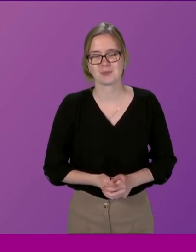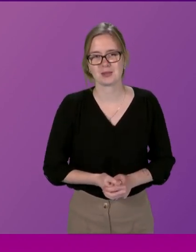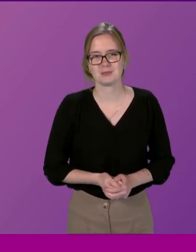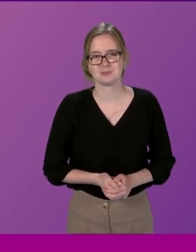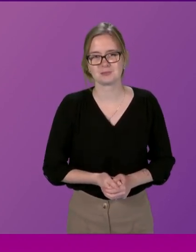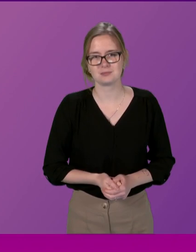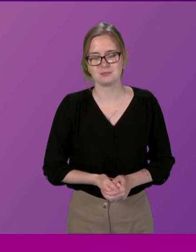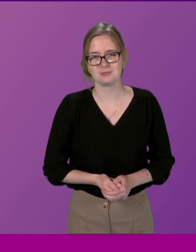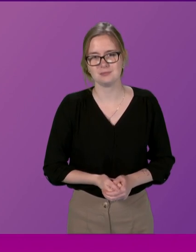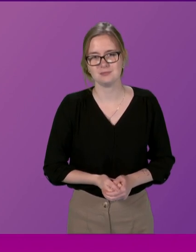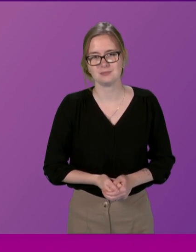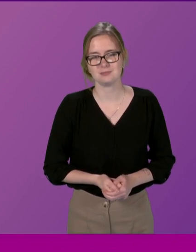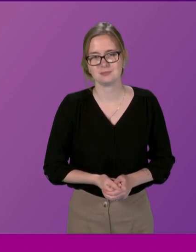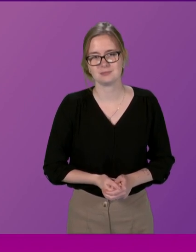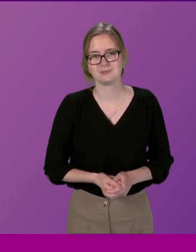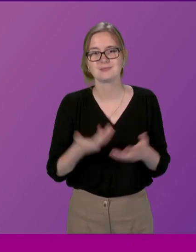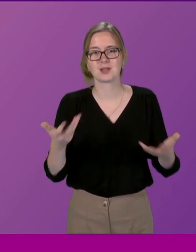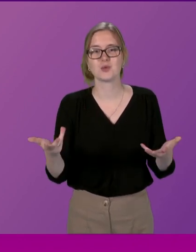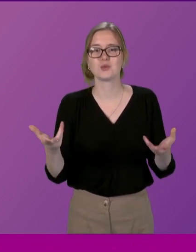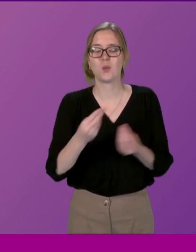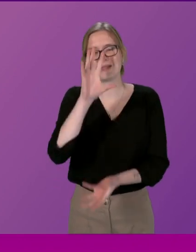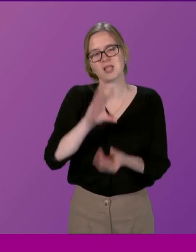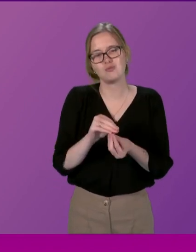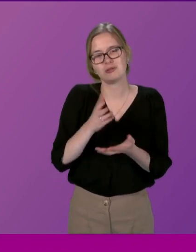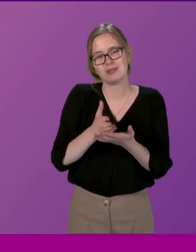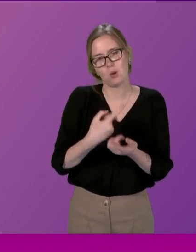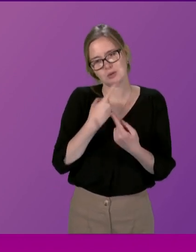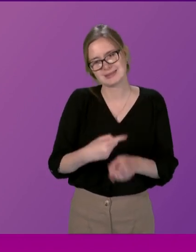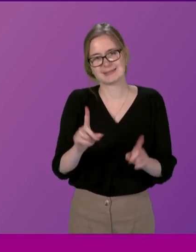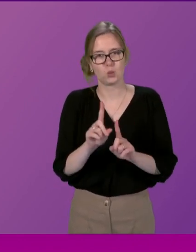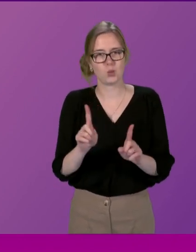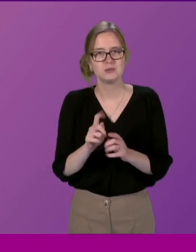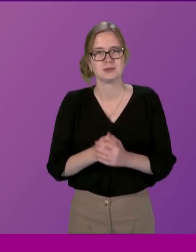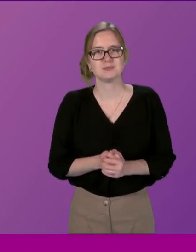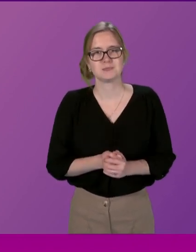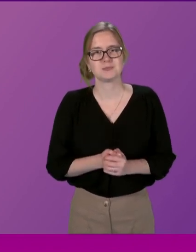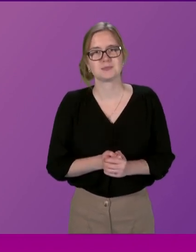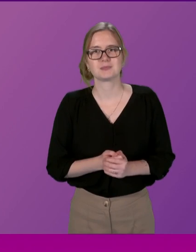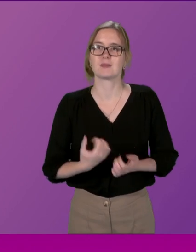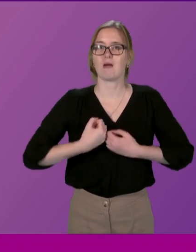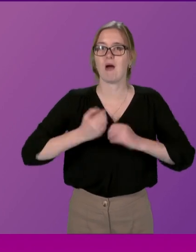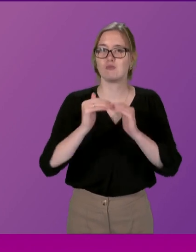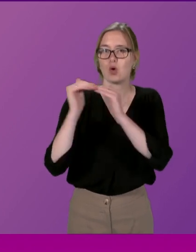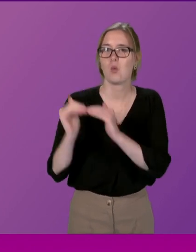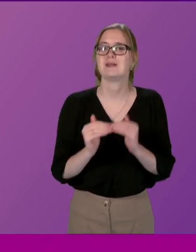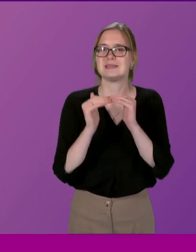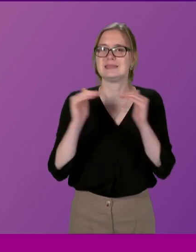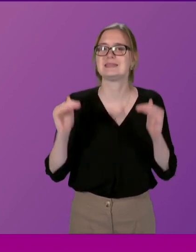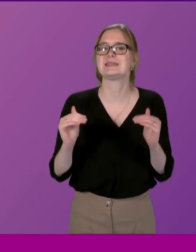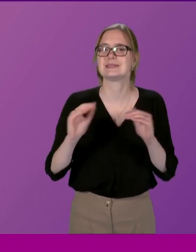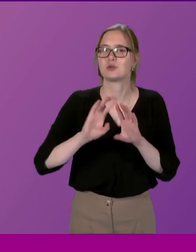so yeah I suppose in summary what I'm trying to say is that on our equalities committee